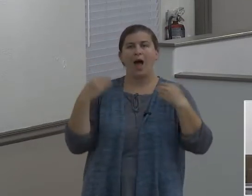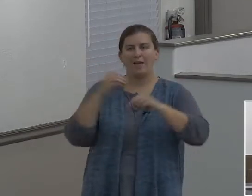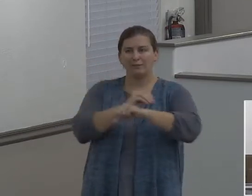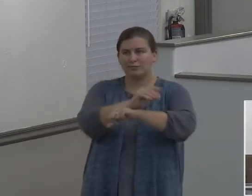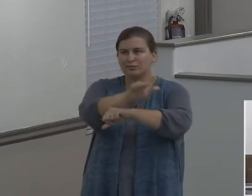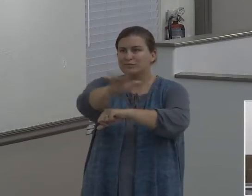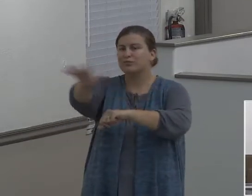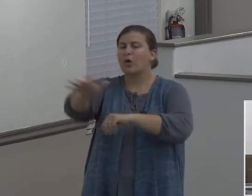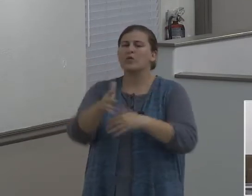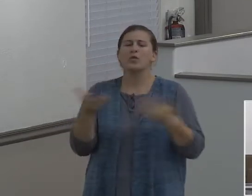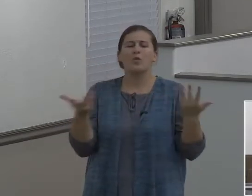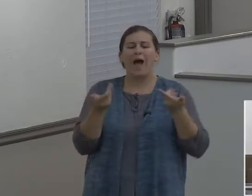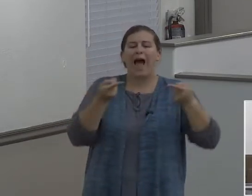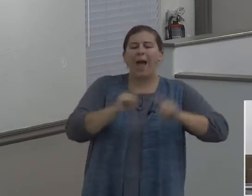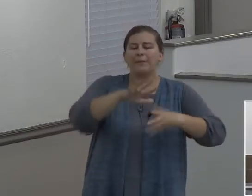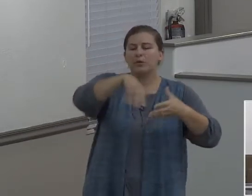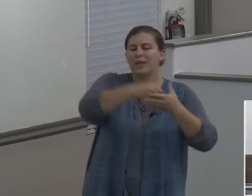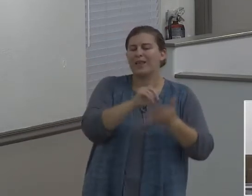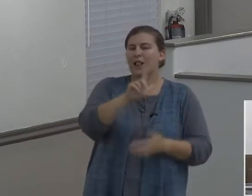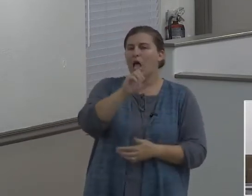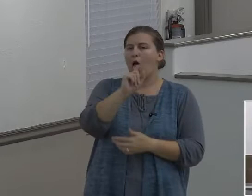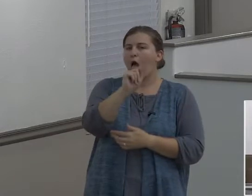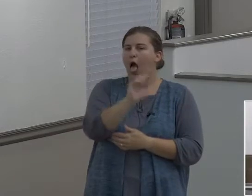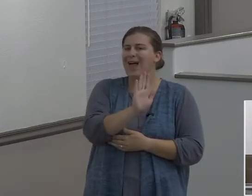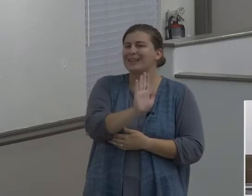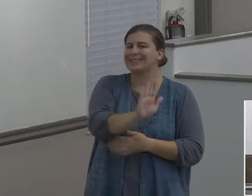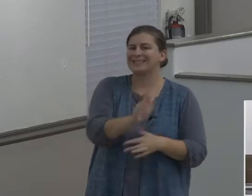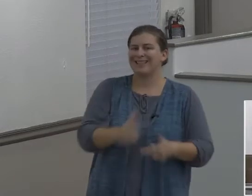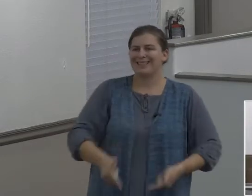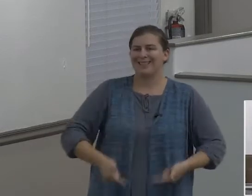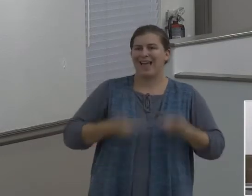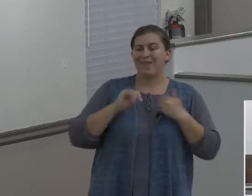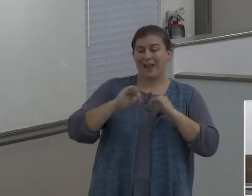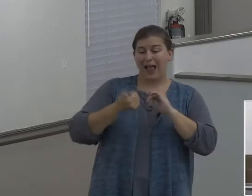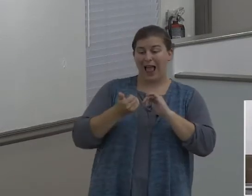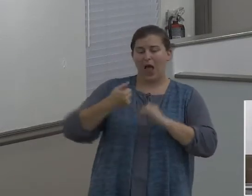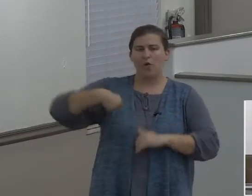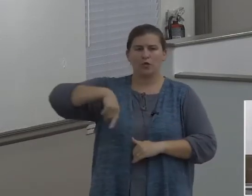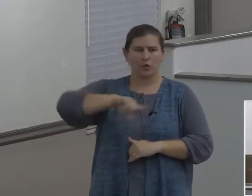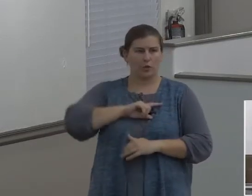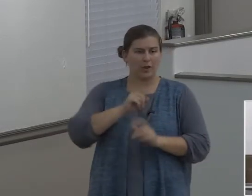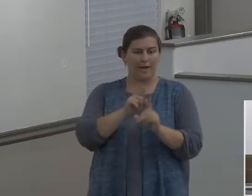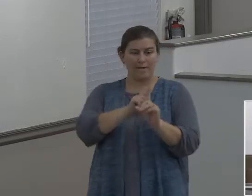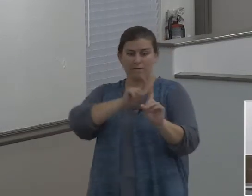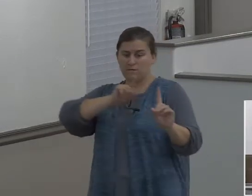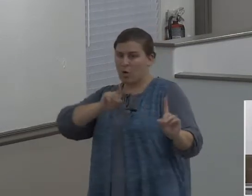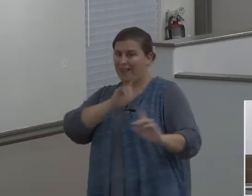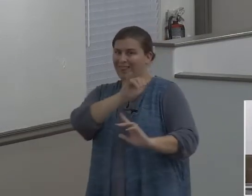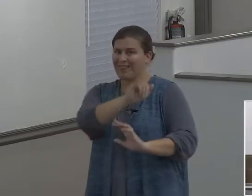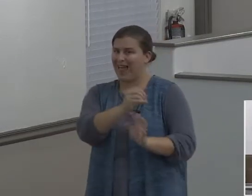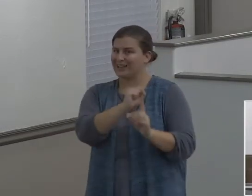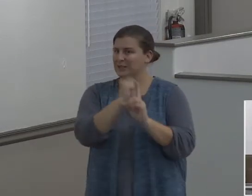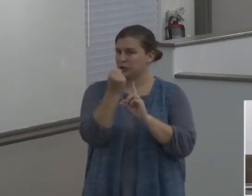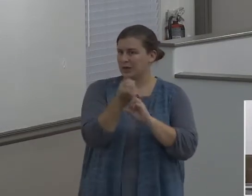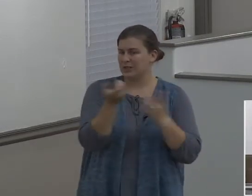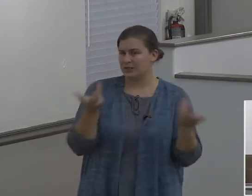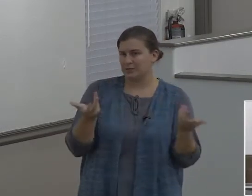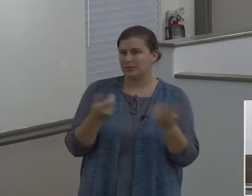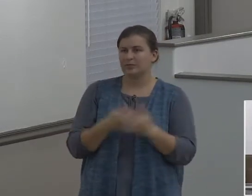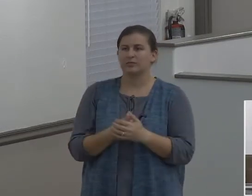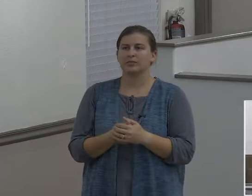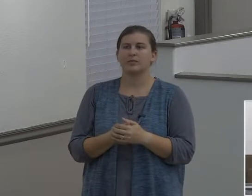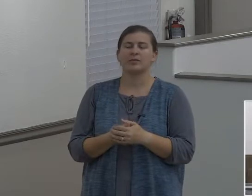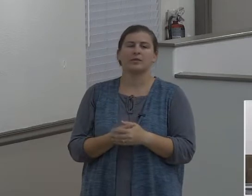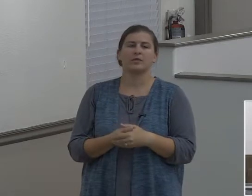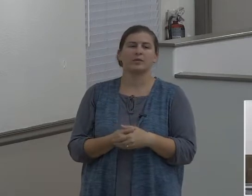What happened? And how can we avoid what happened in Lot's life? You know, we've heard